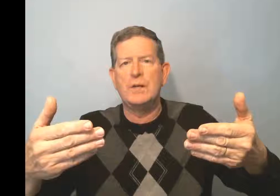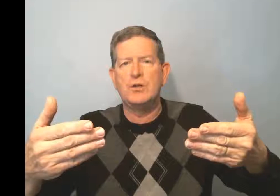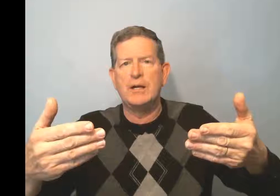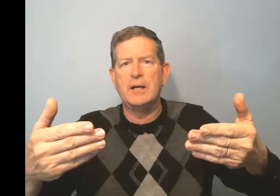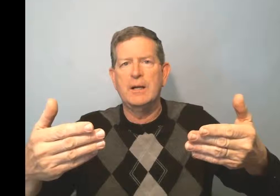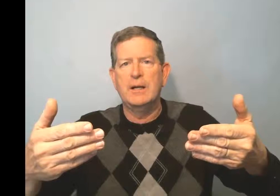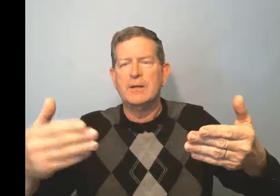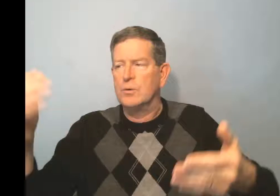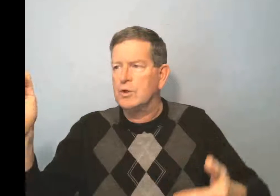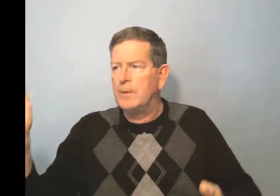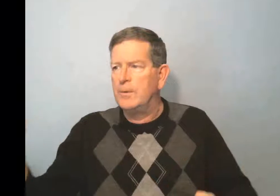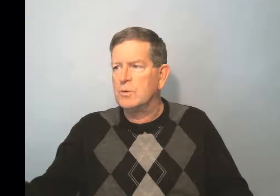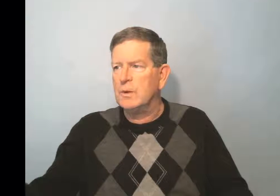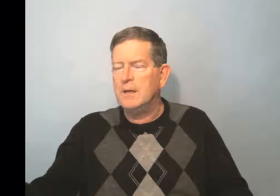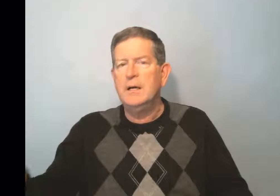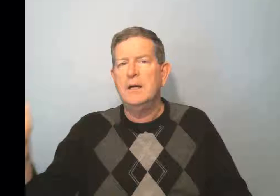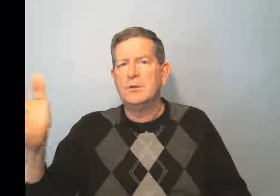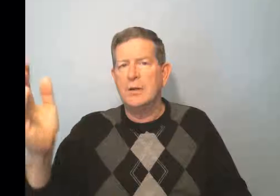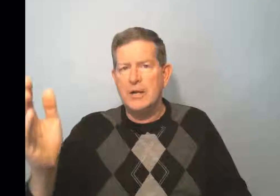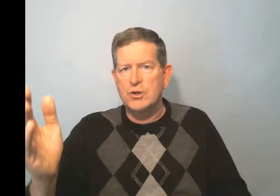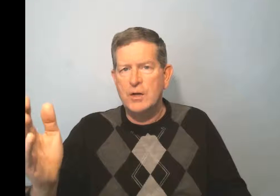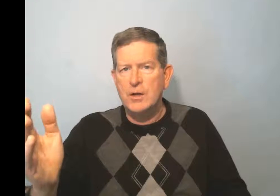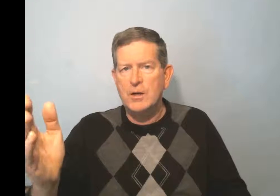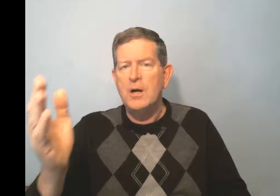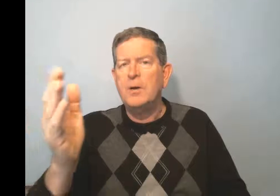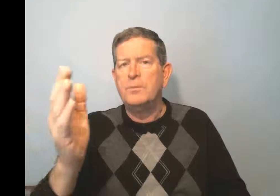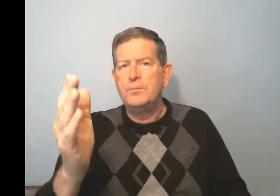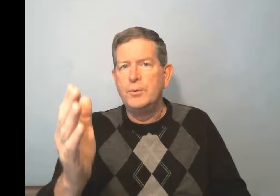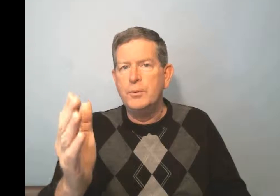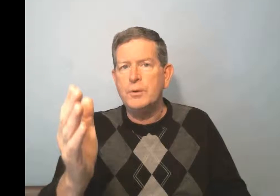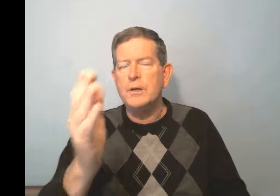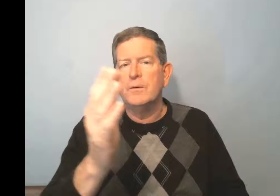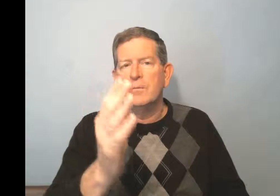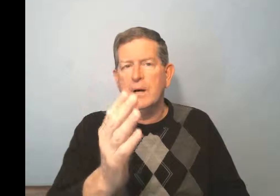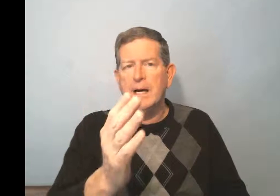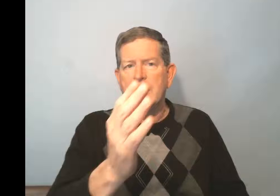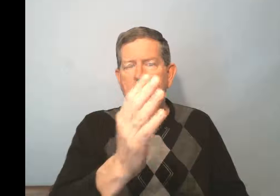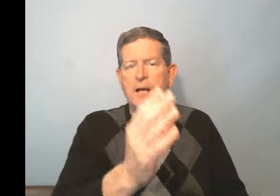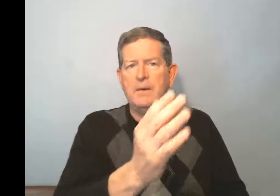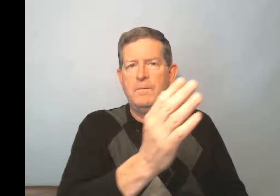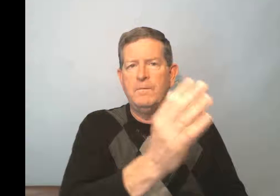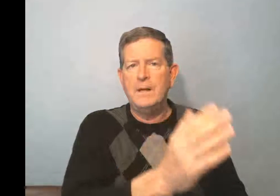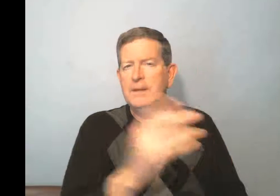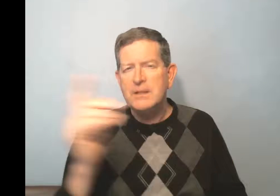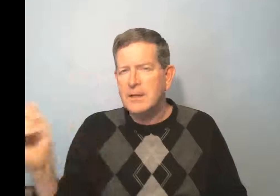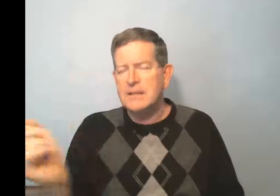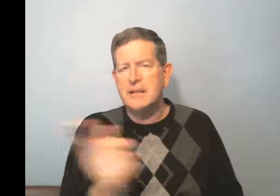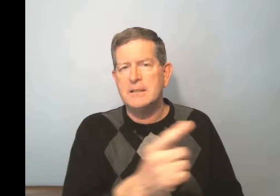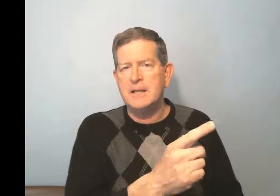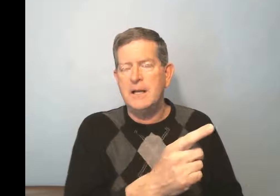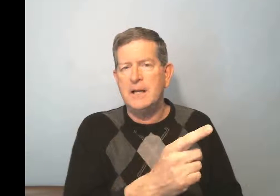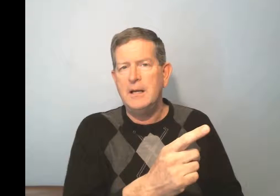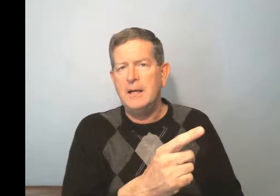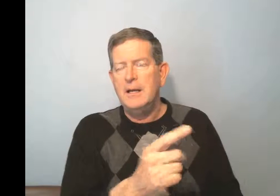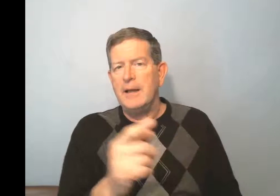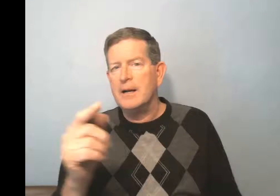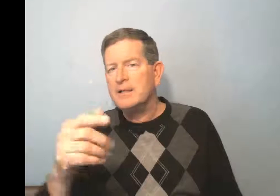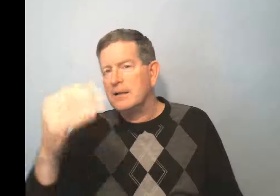initially. So, j'ai besoin de l'argent pour voir un film. Listen to that sentence again, and then listen to